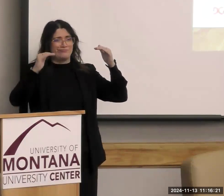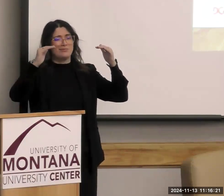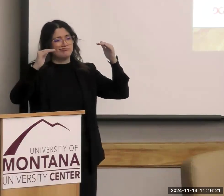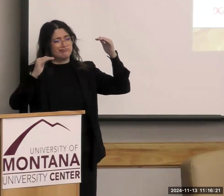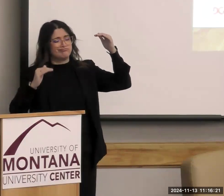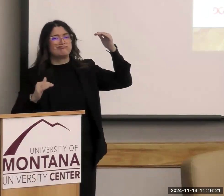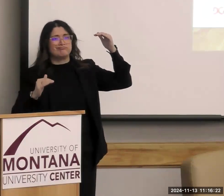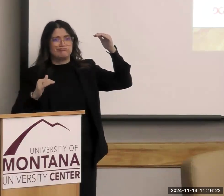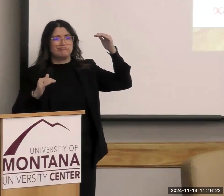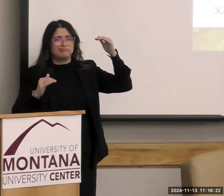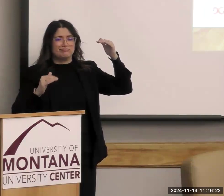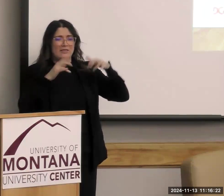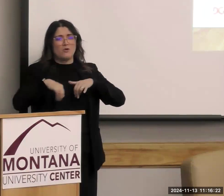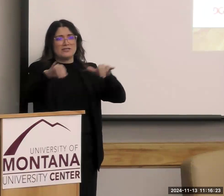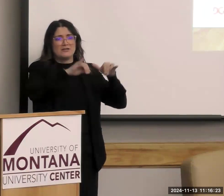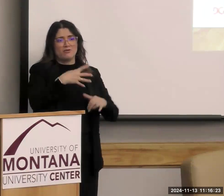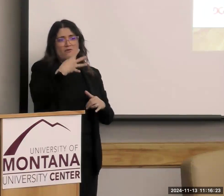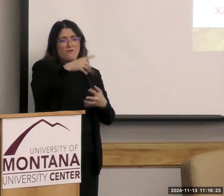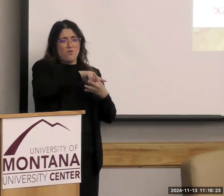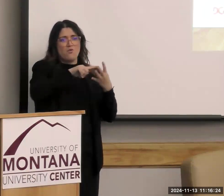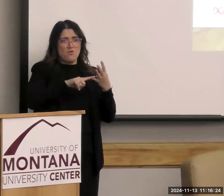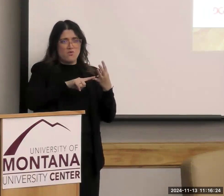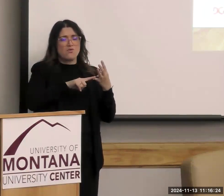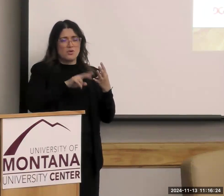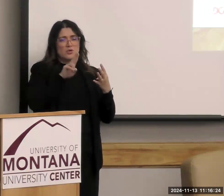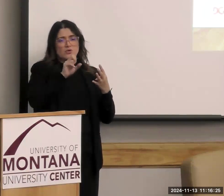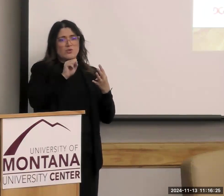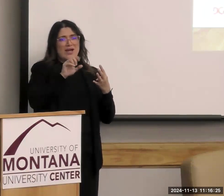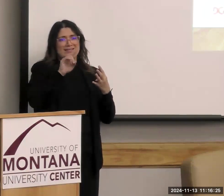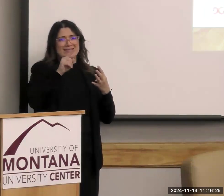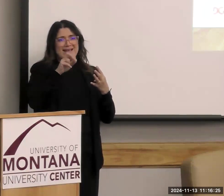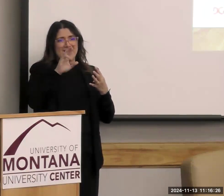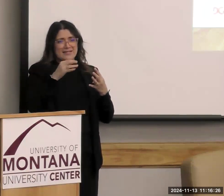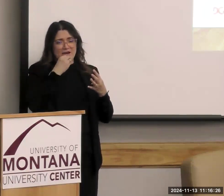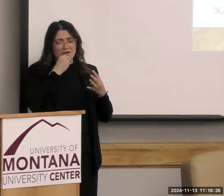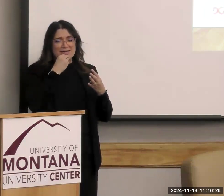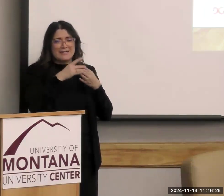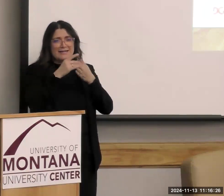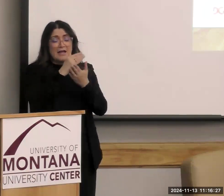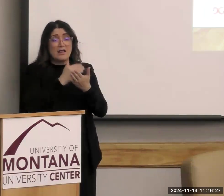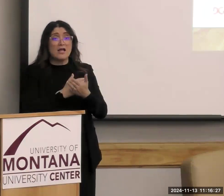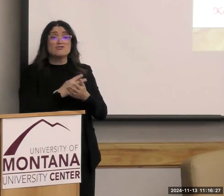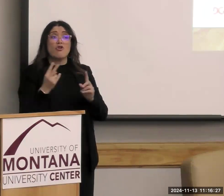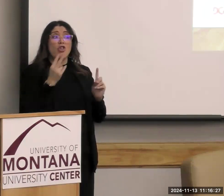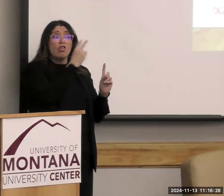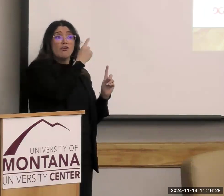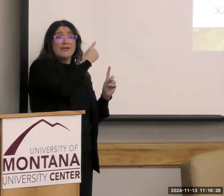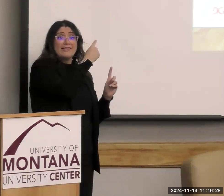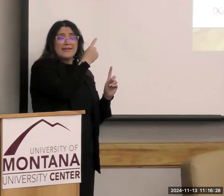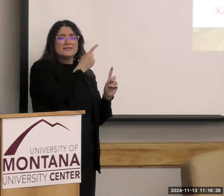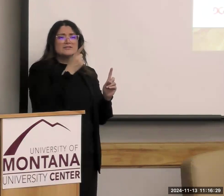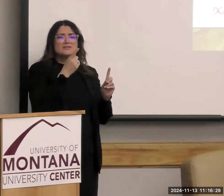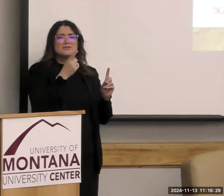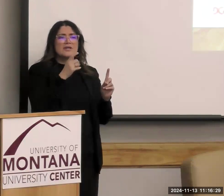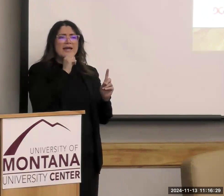standards that were in the four U.S. dietary guidelines. So, looking at this, which age group has the